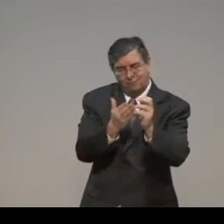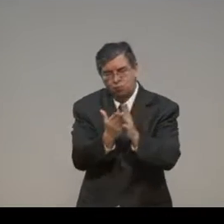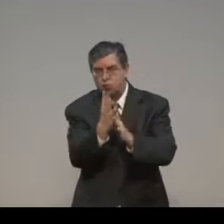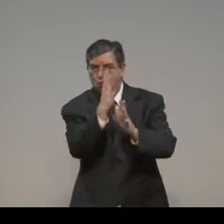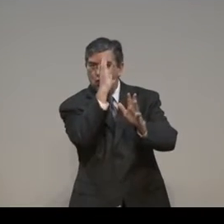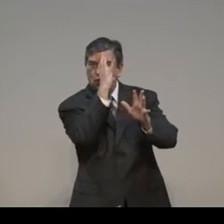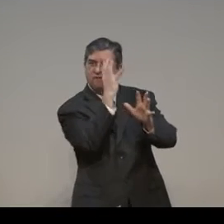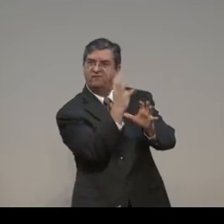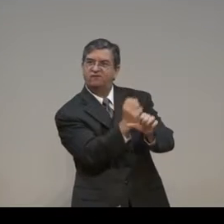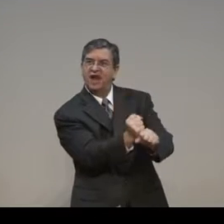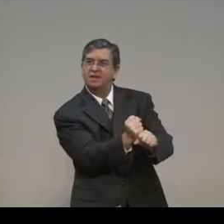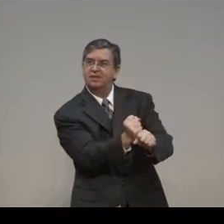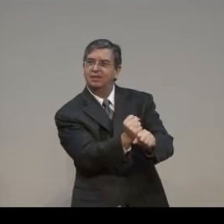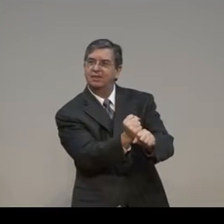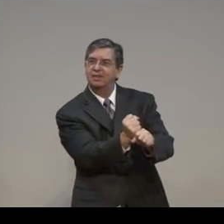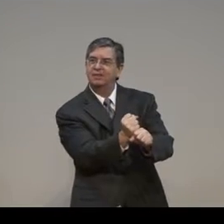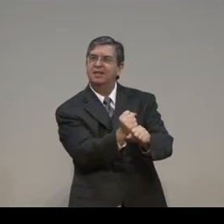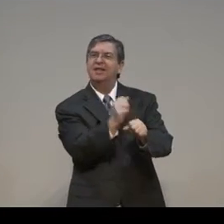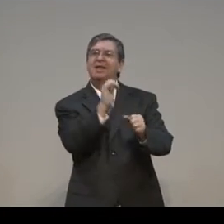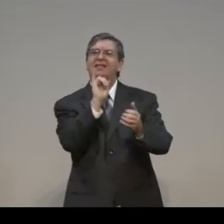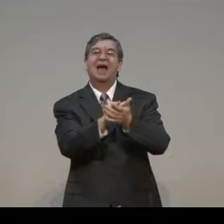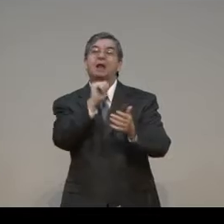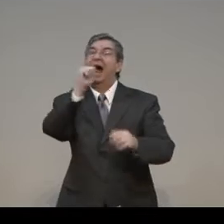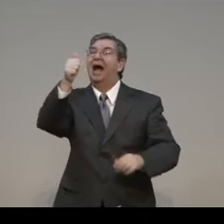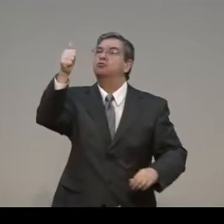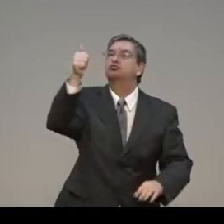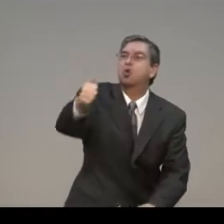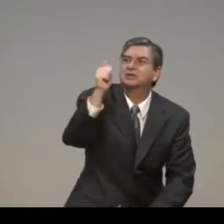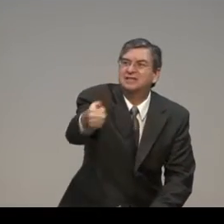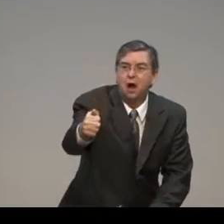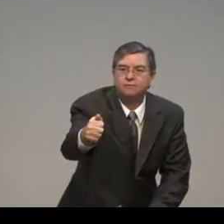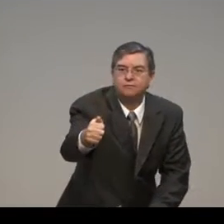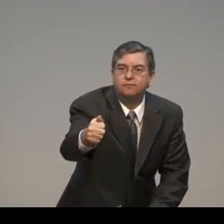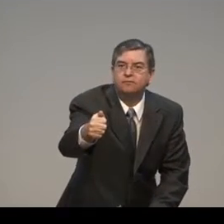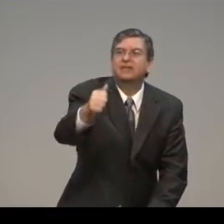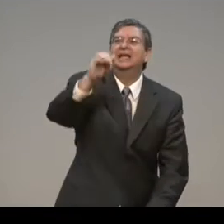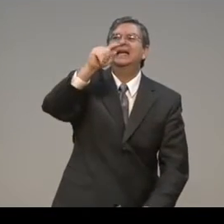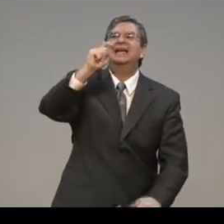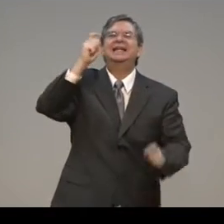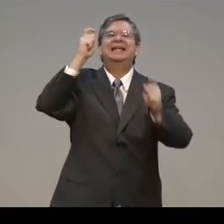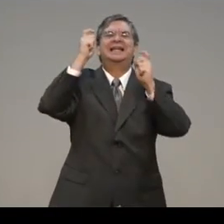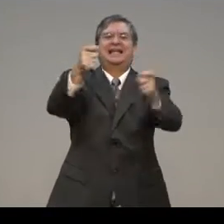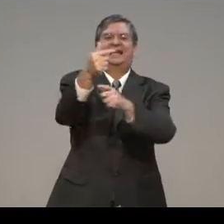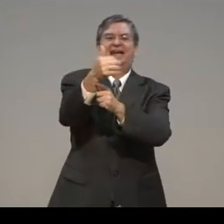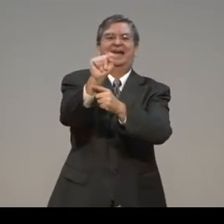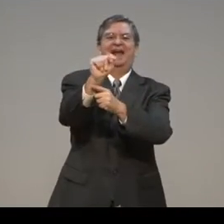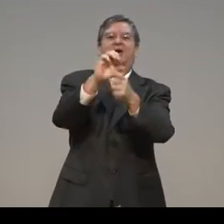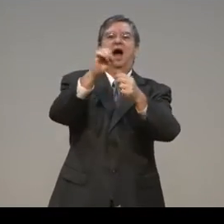saved? Faith. And that not of yourself, it is the